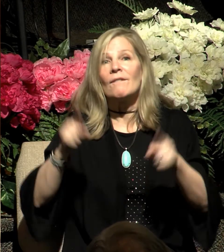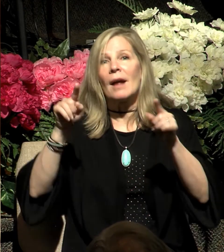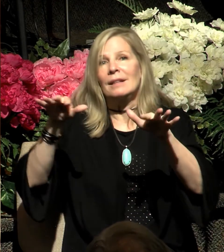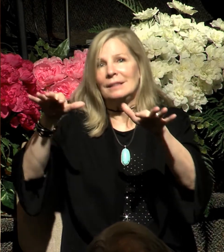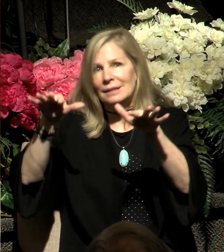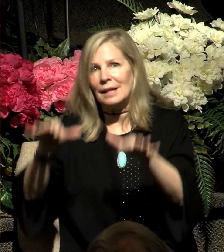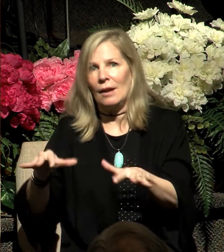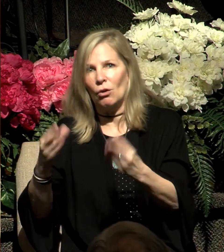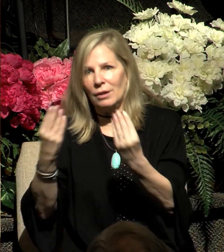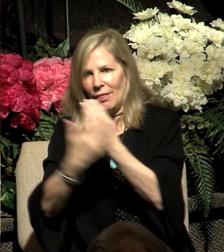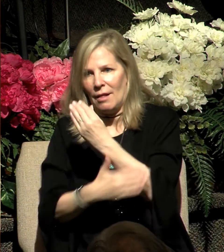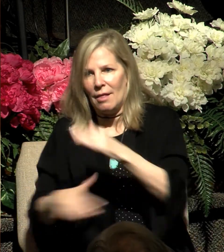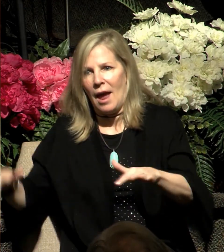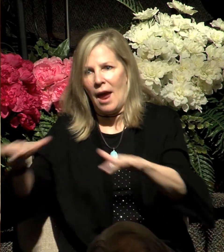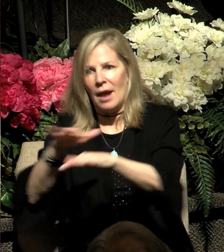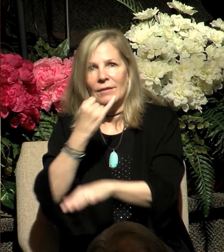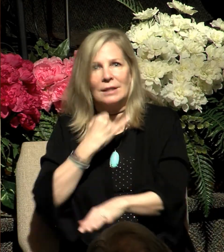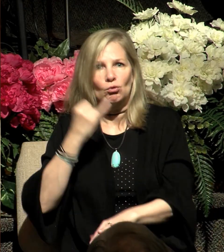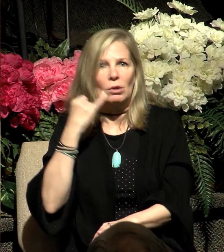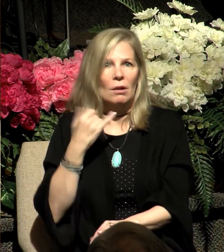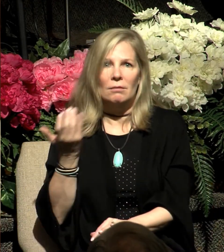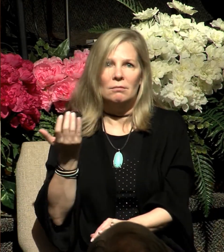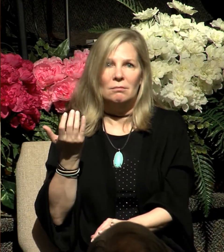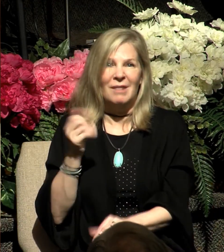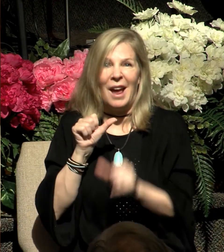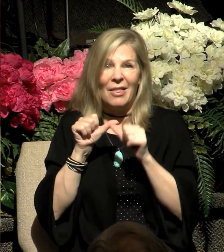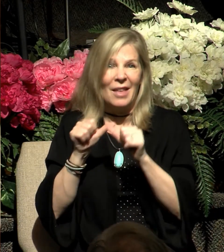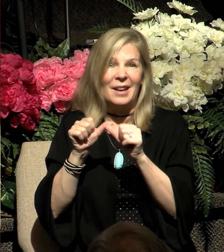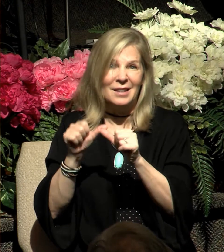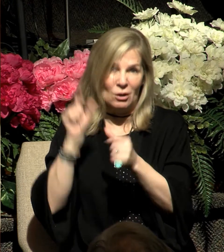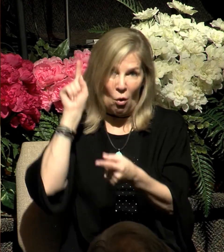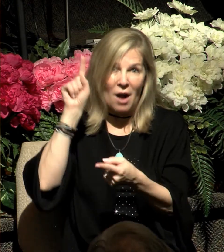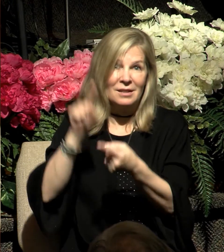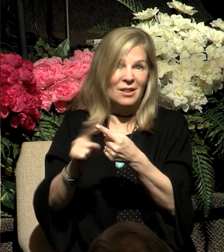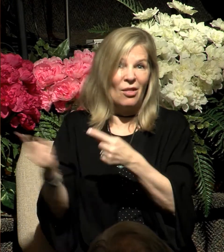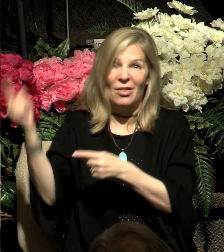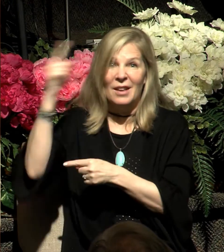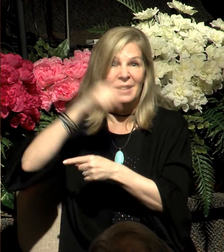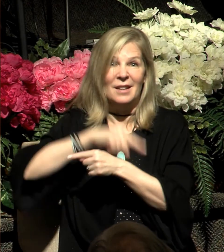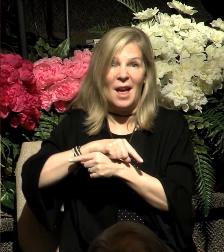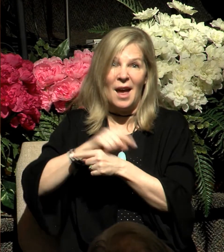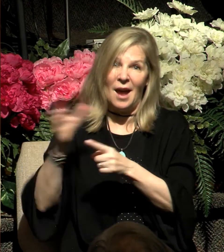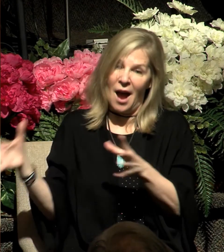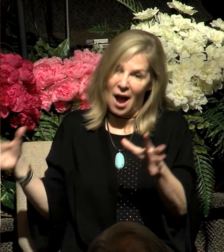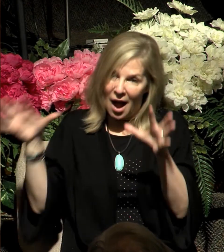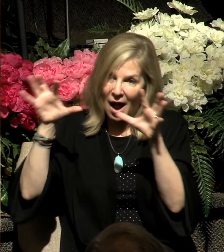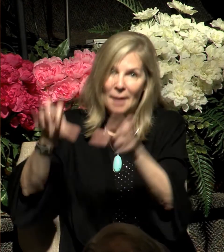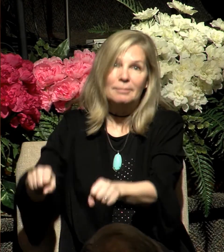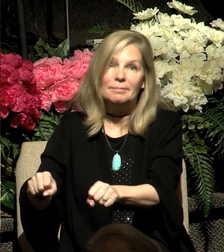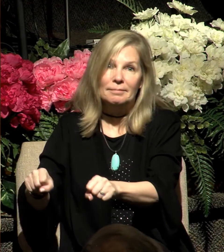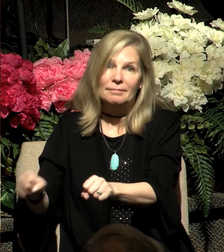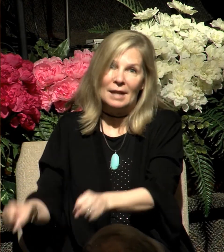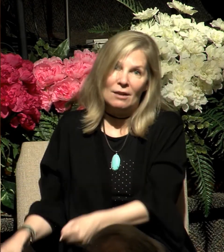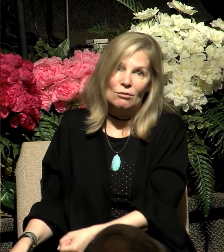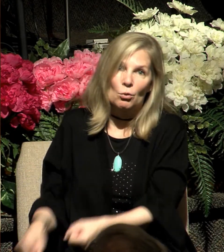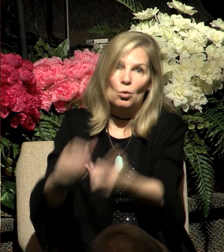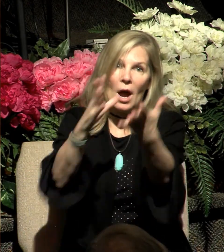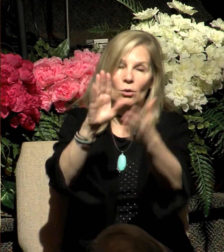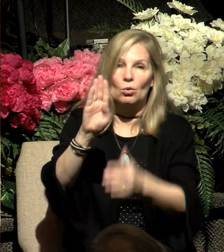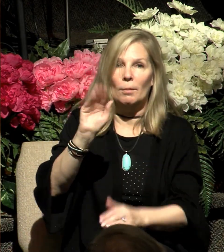Israel. And they continued to do this until the day that they were taken captive to the land of Babylon. That's precisely what